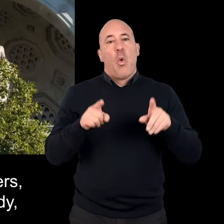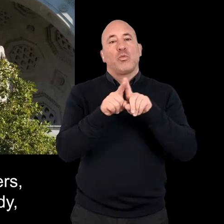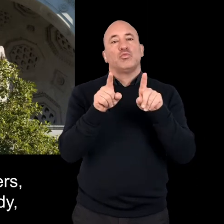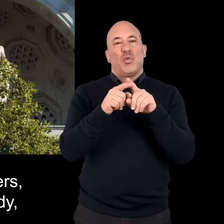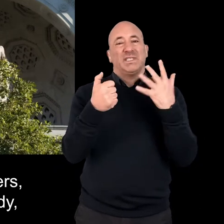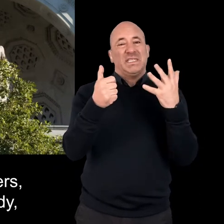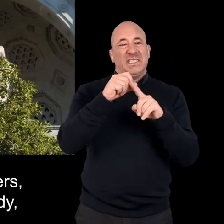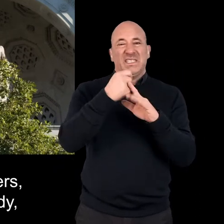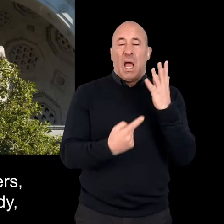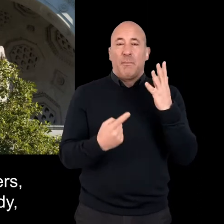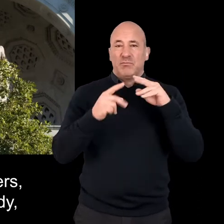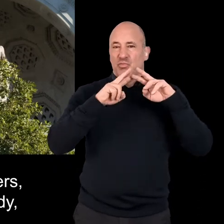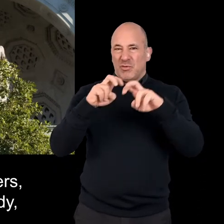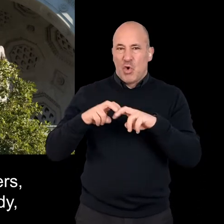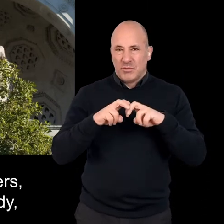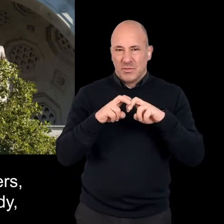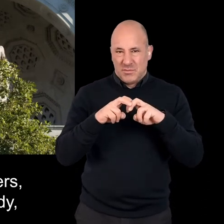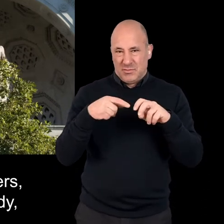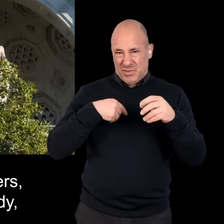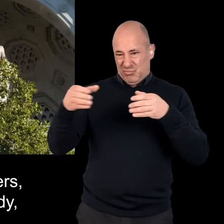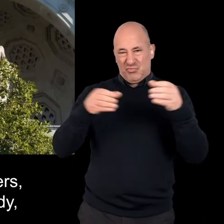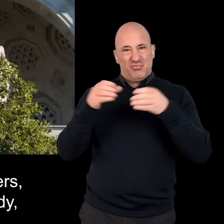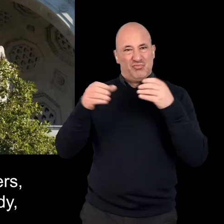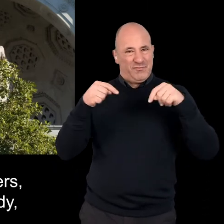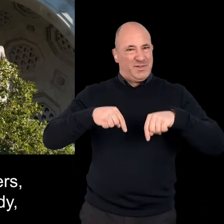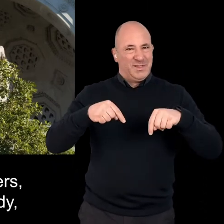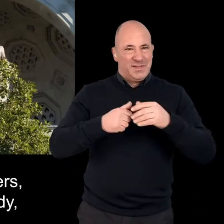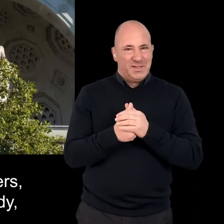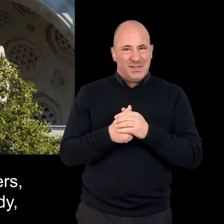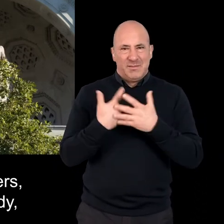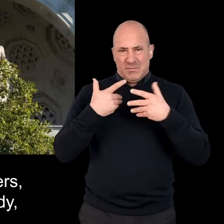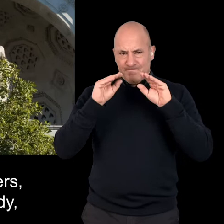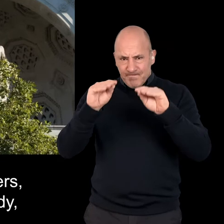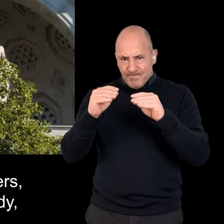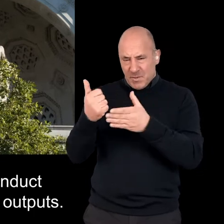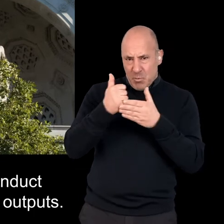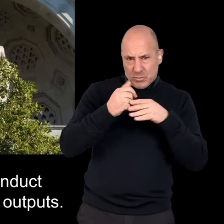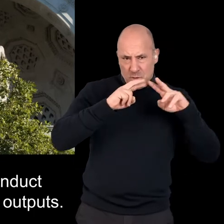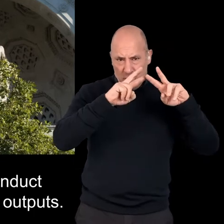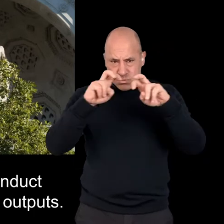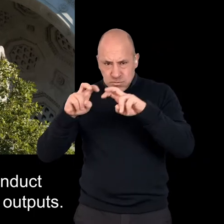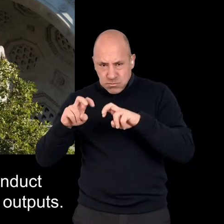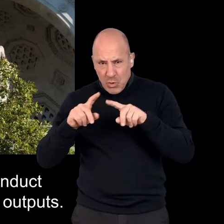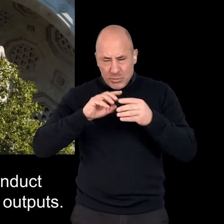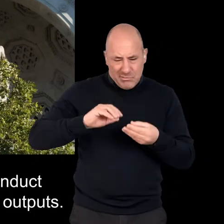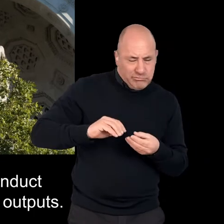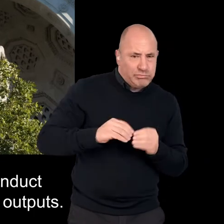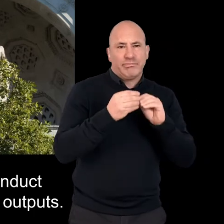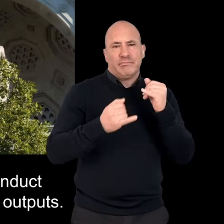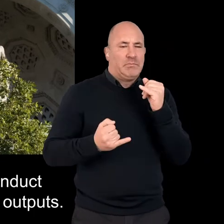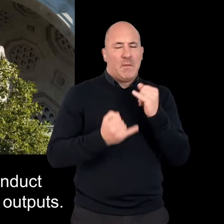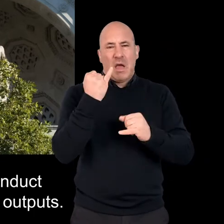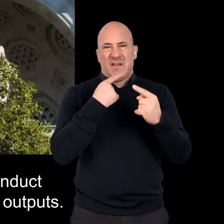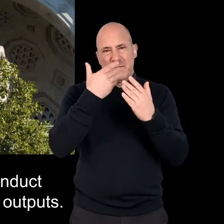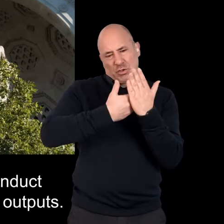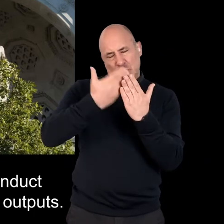plus six disabled lay researchers which we recruited for this study have trained and supported to conduct